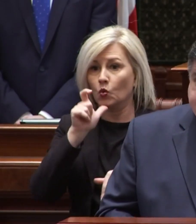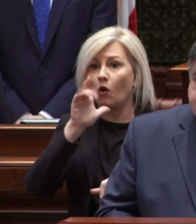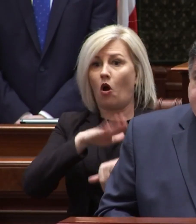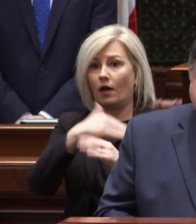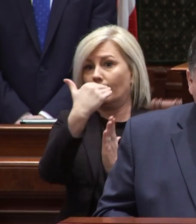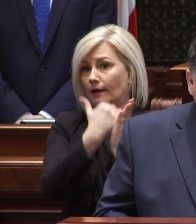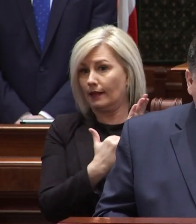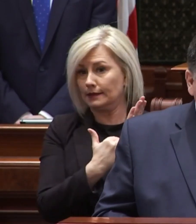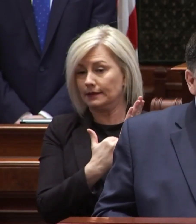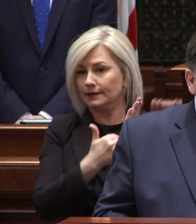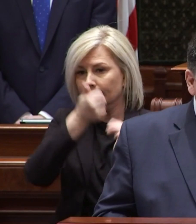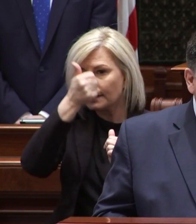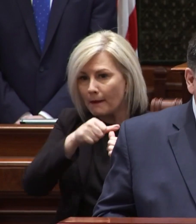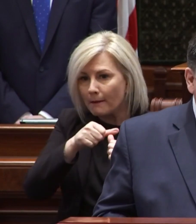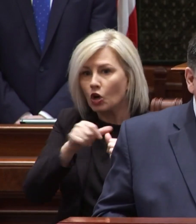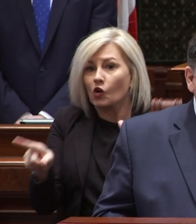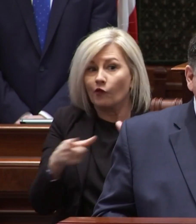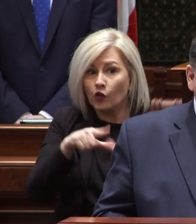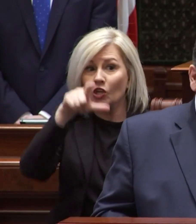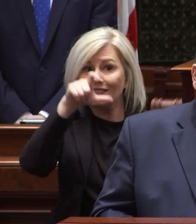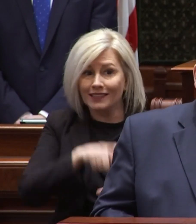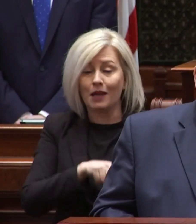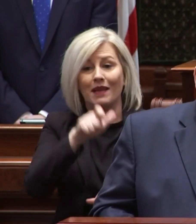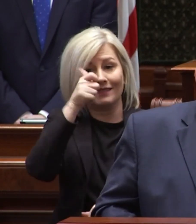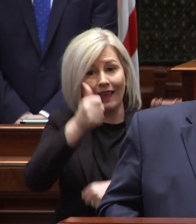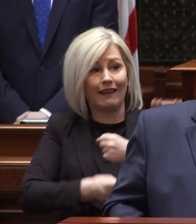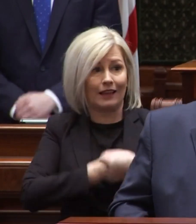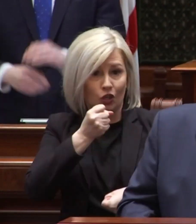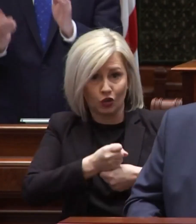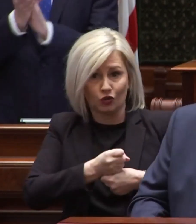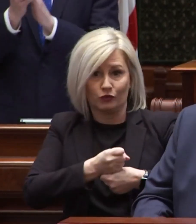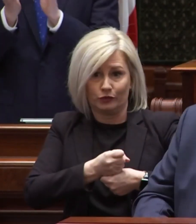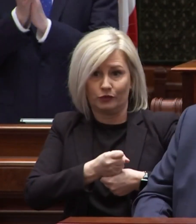the list remember first time in a decade